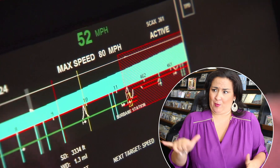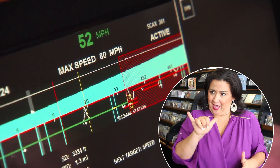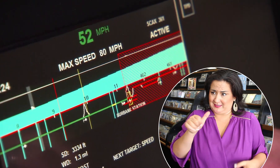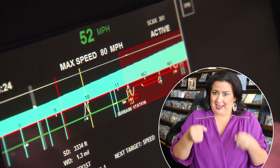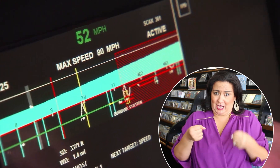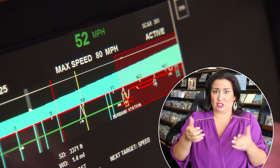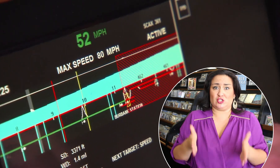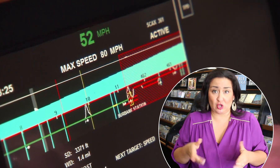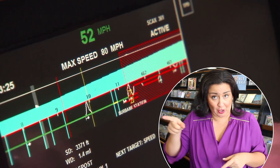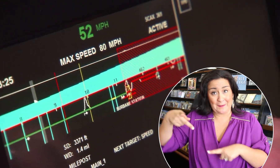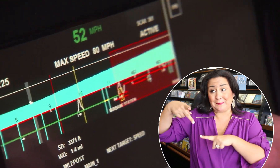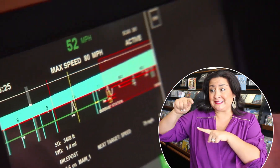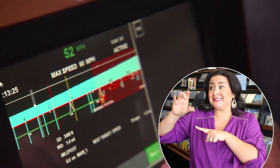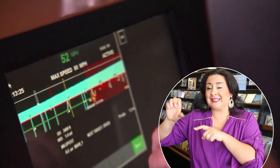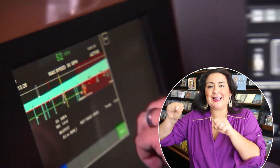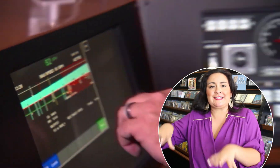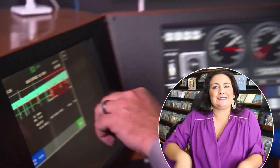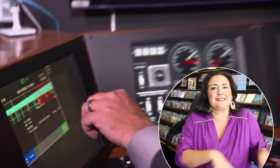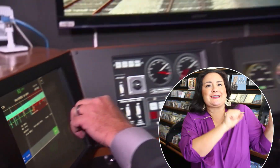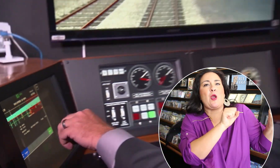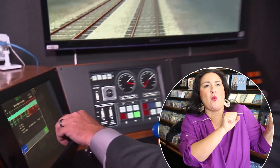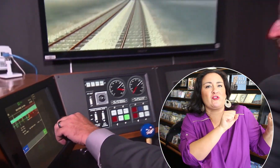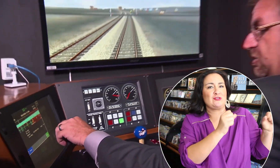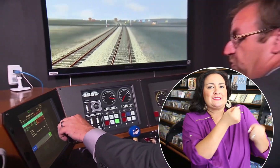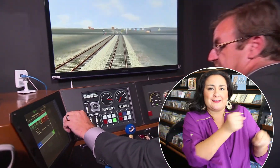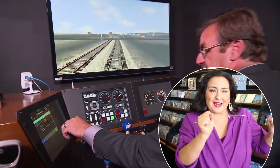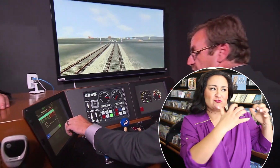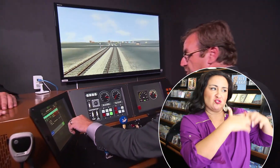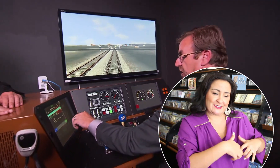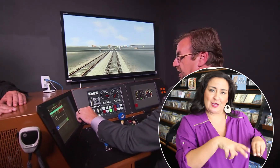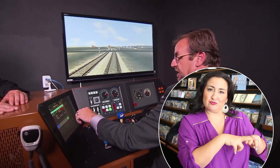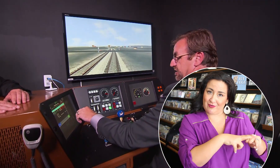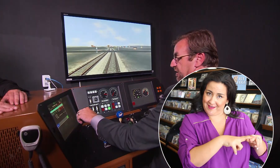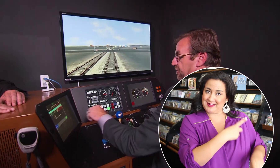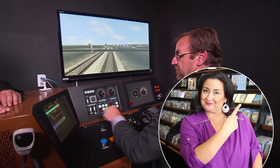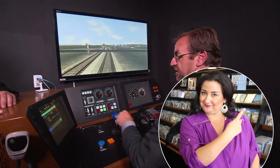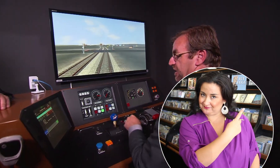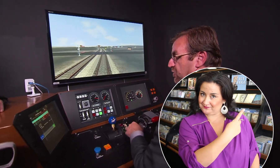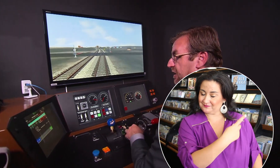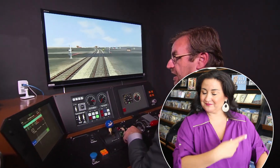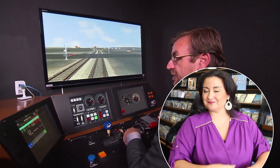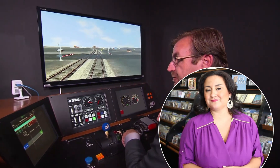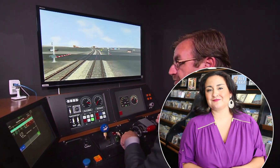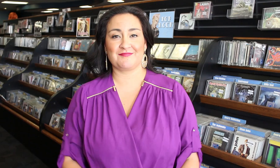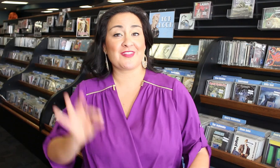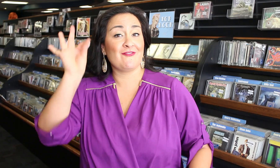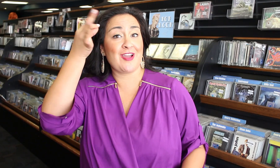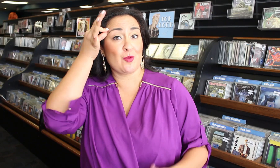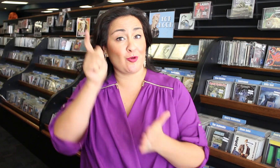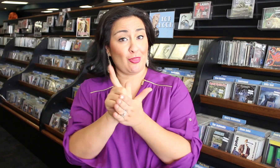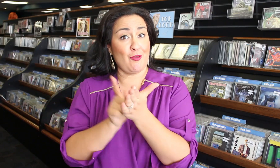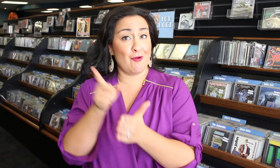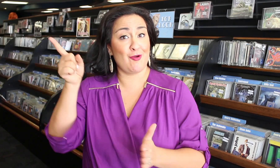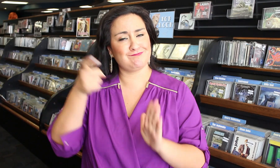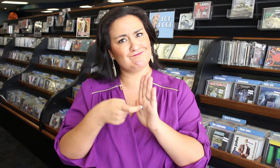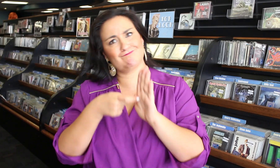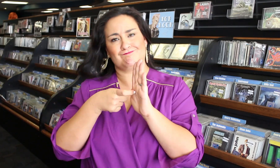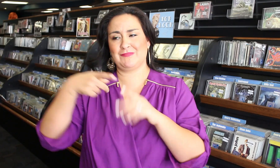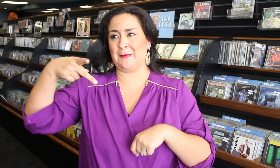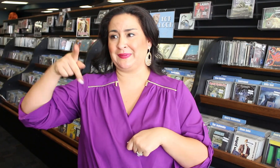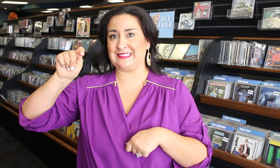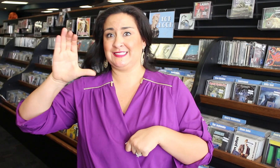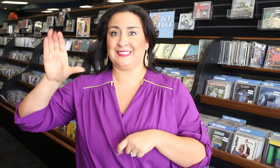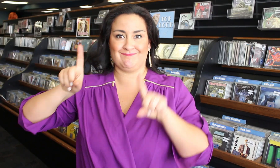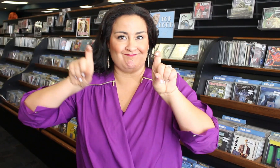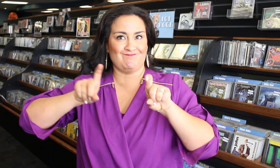if we don't take the proper action as the engineer, the PTC system will take over and safely shut that train down. Federal law